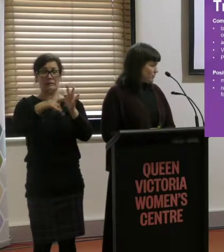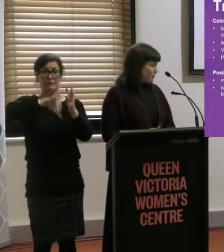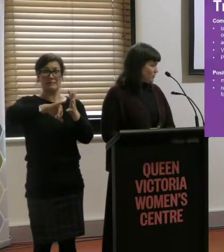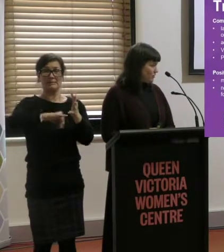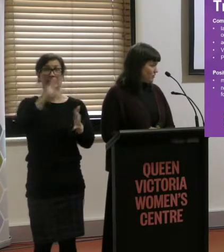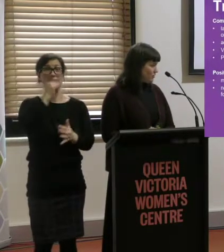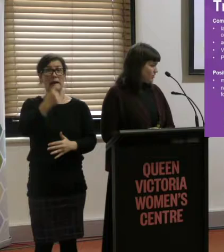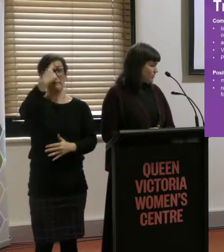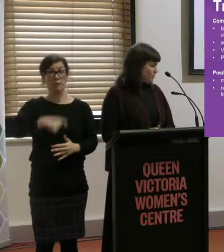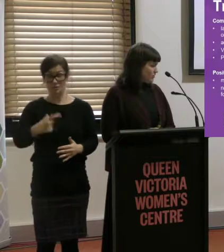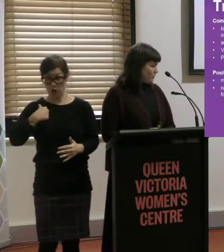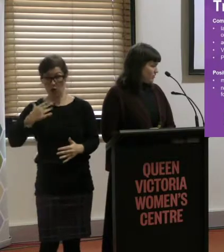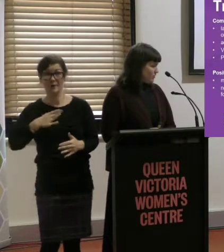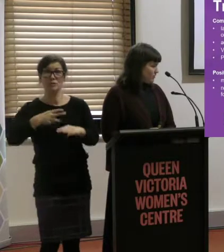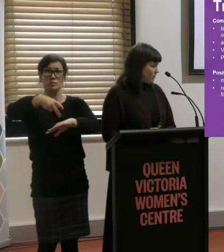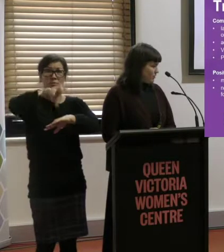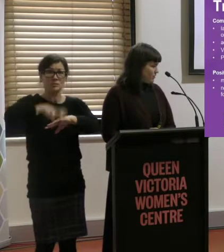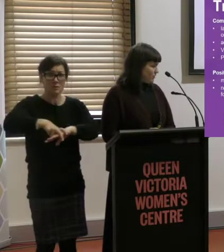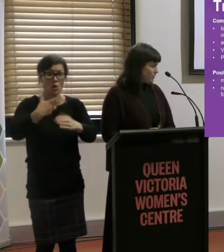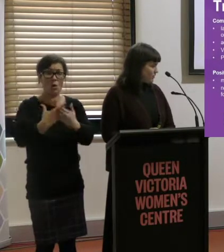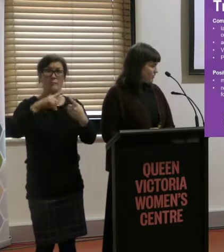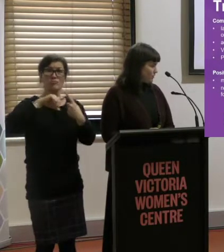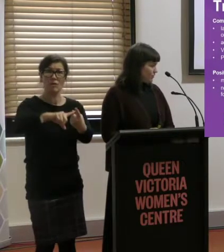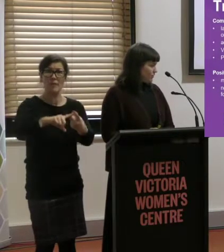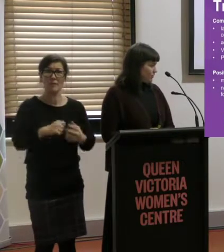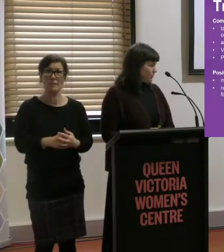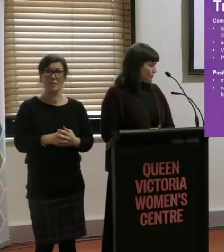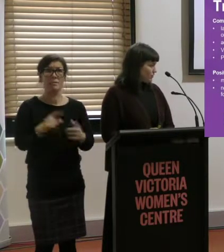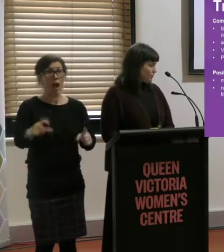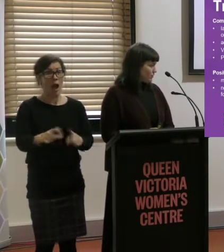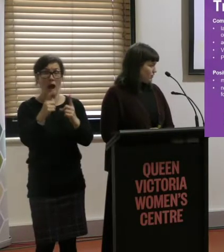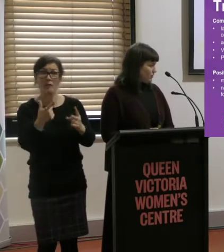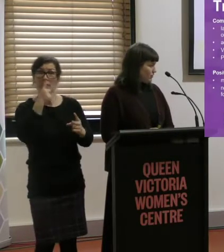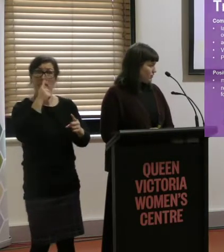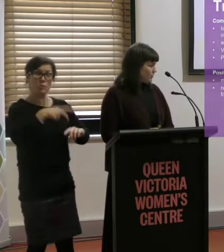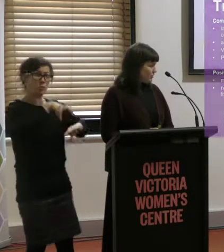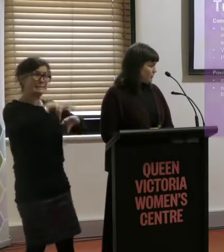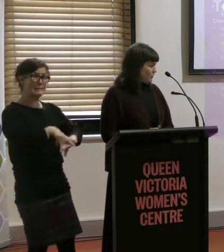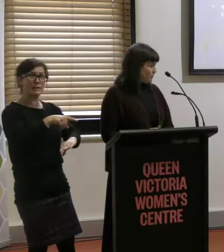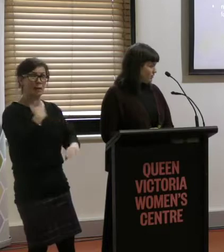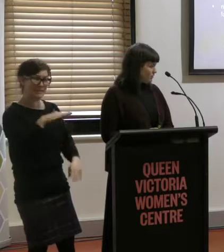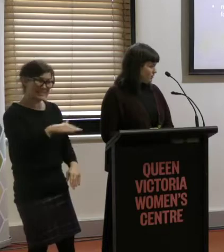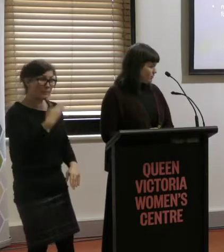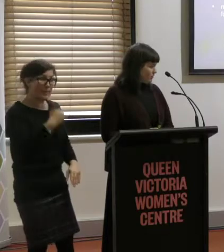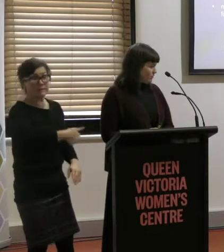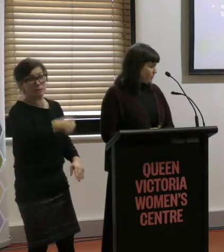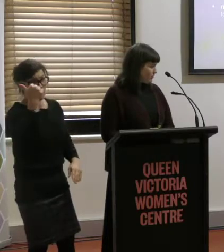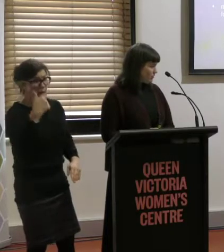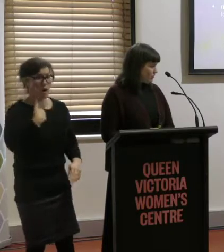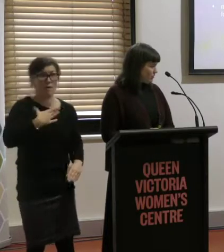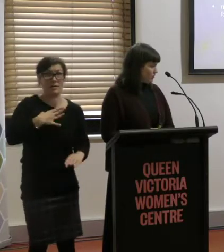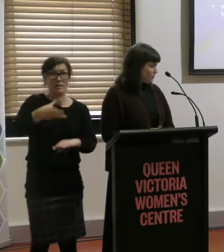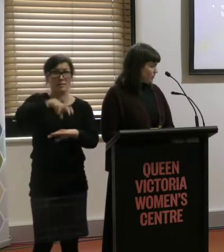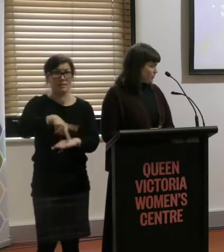seat on trams is difficult. And I'm often judged for using them whilst looking healthy. I've been turned down by people